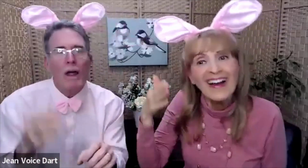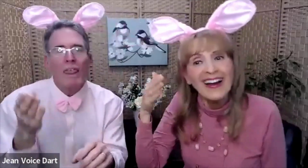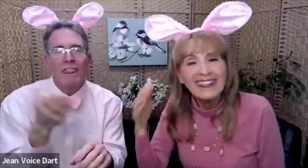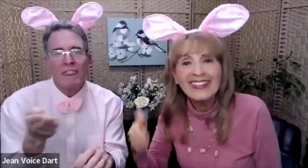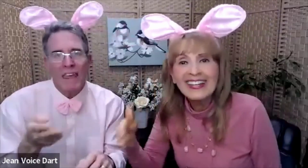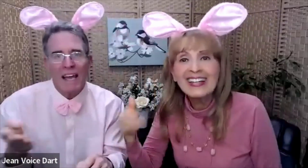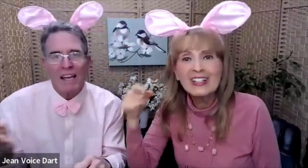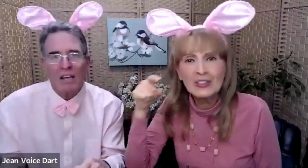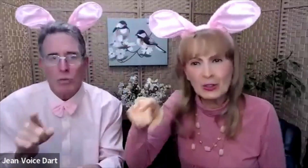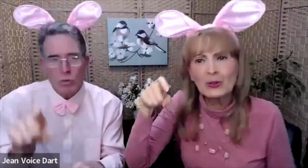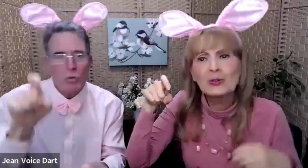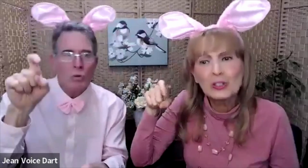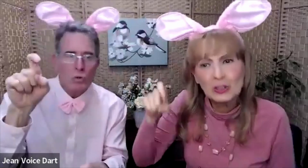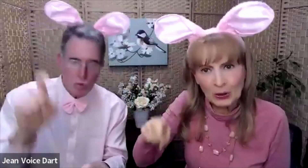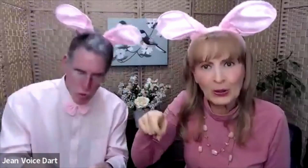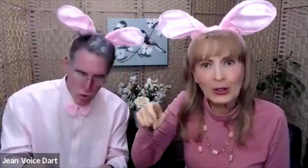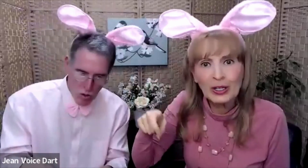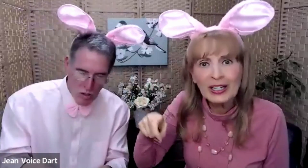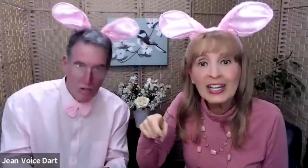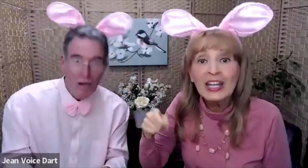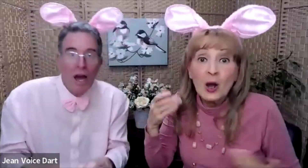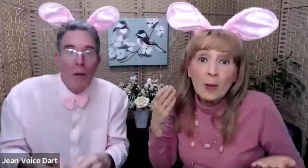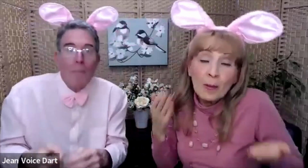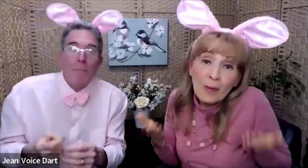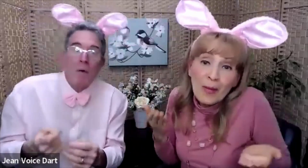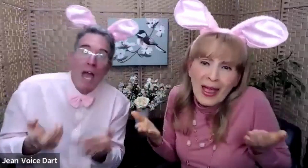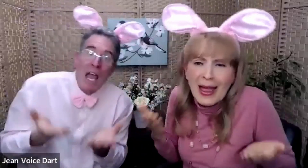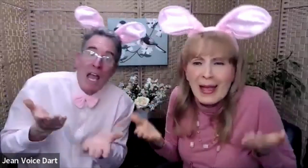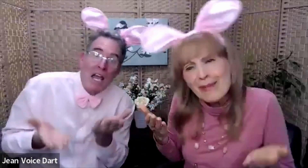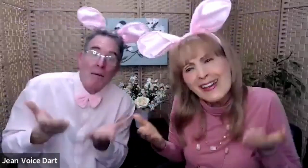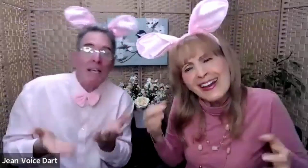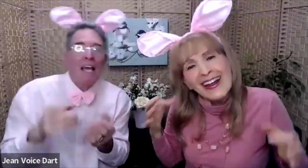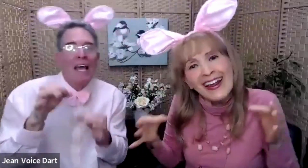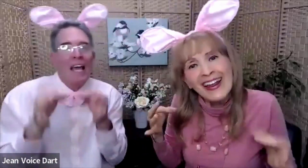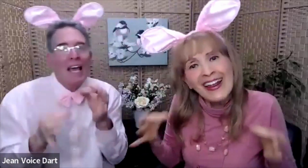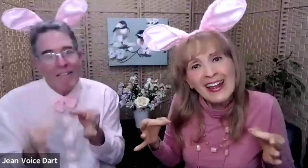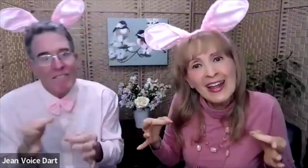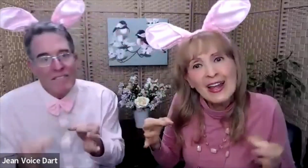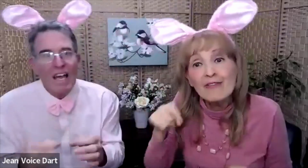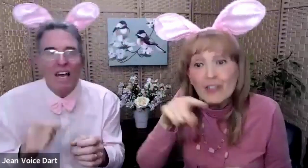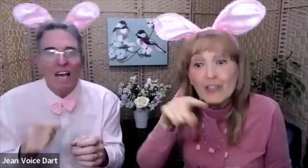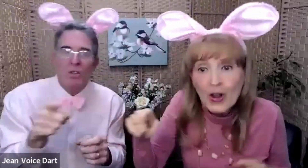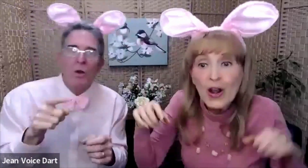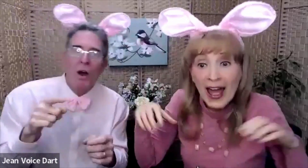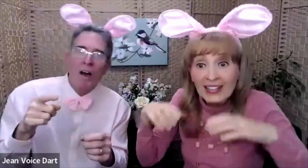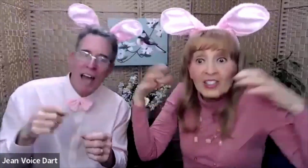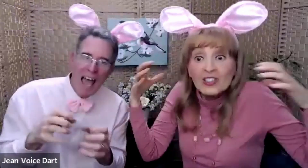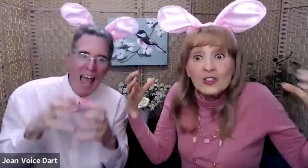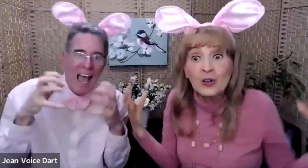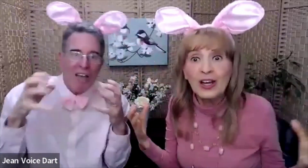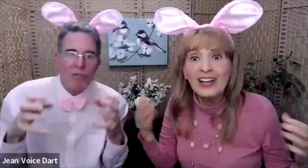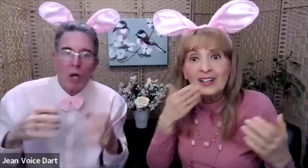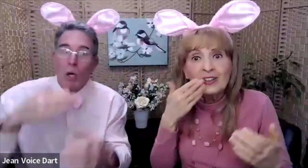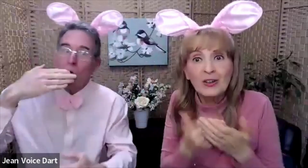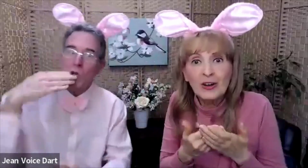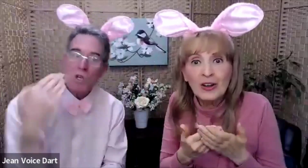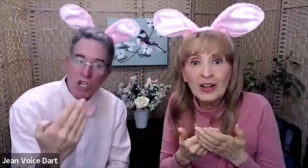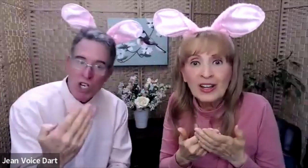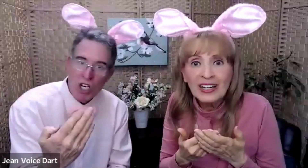things you should. Maybe if you're extra good. good.